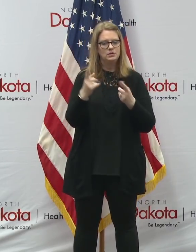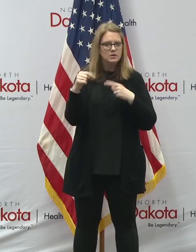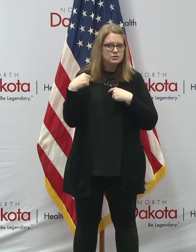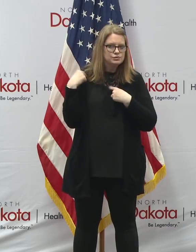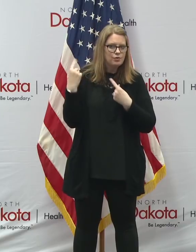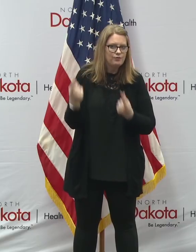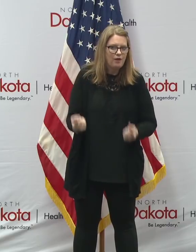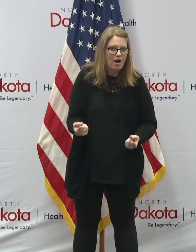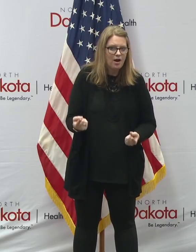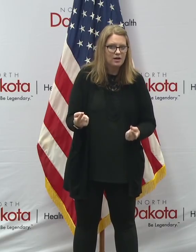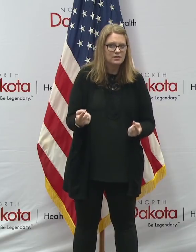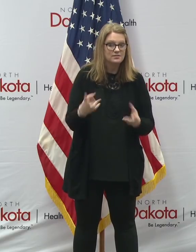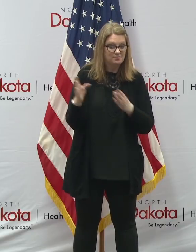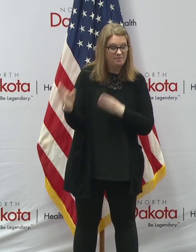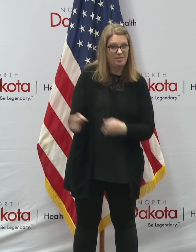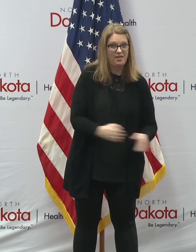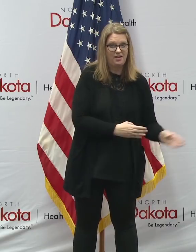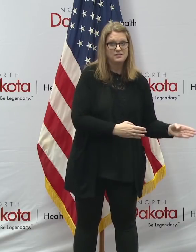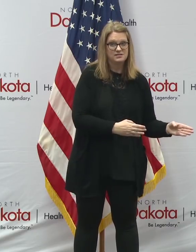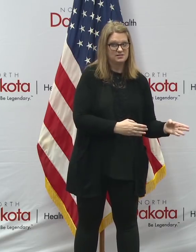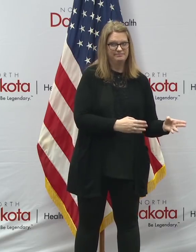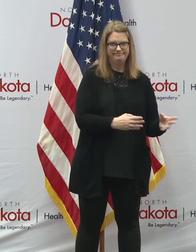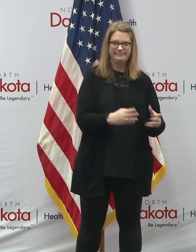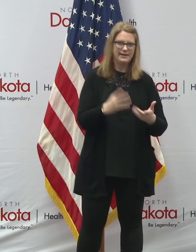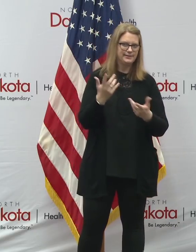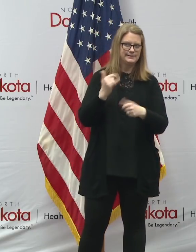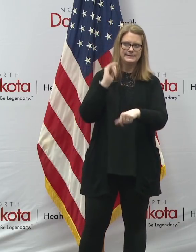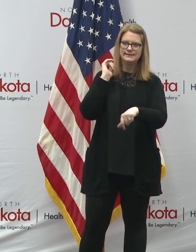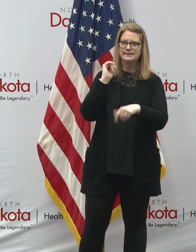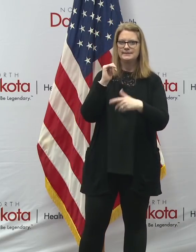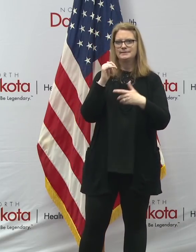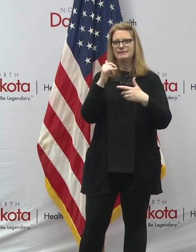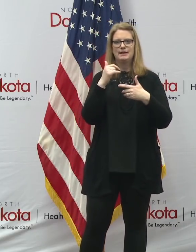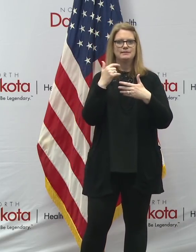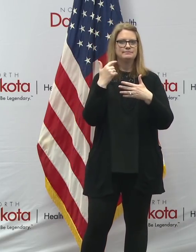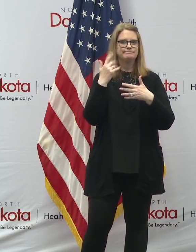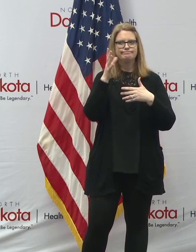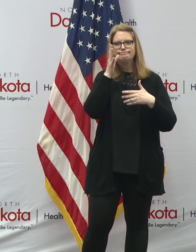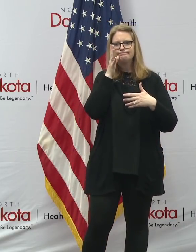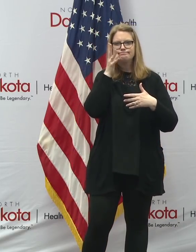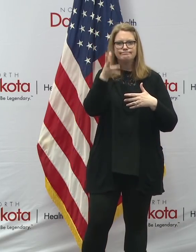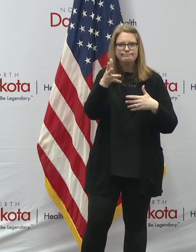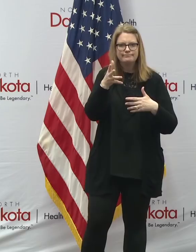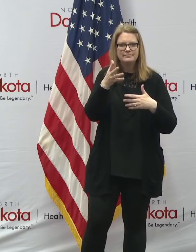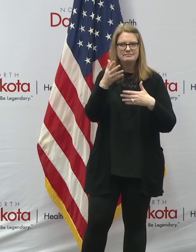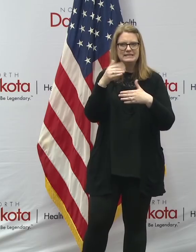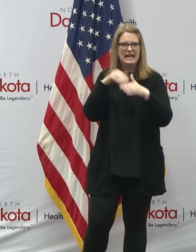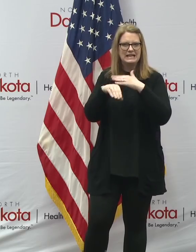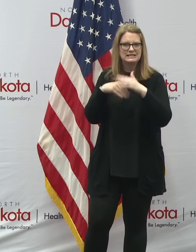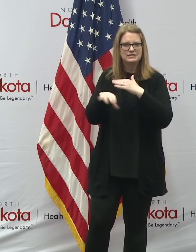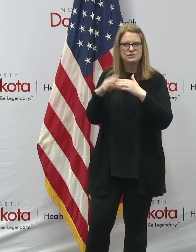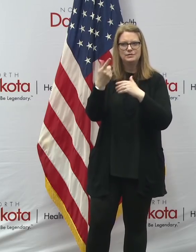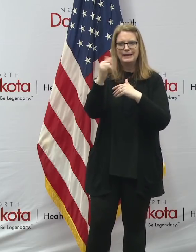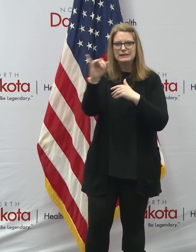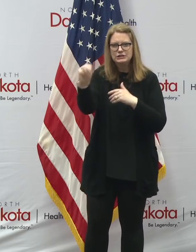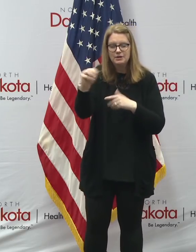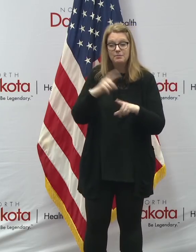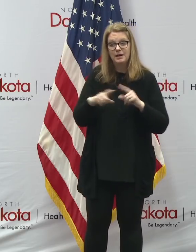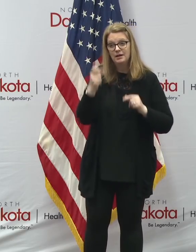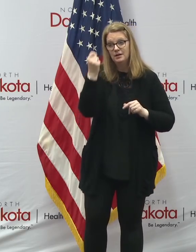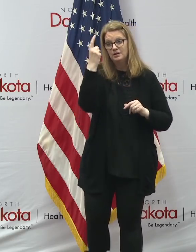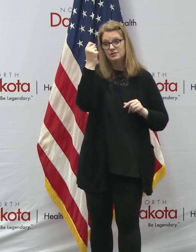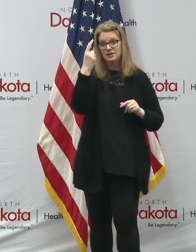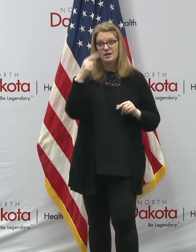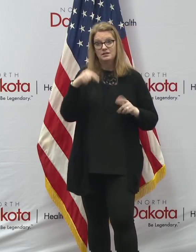any plans where we would be in anywhere in the near term or near future be accessing that. But there is a reality that there's